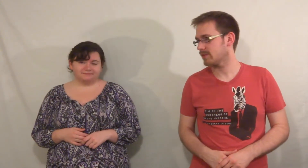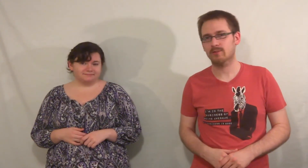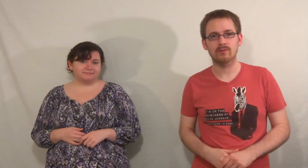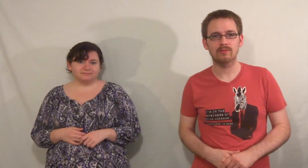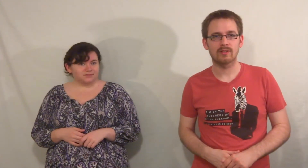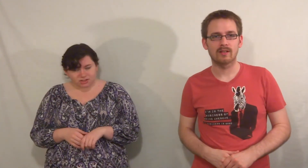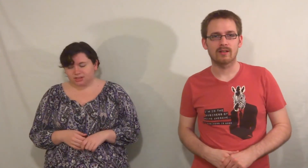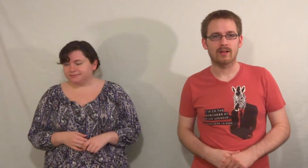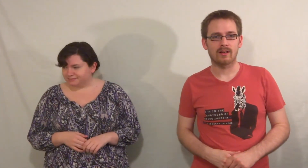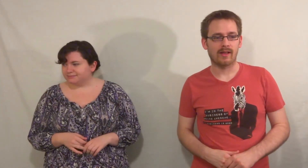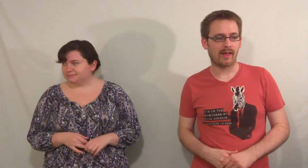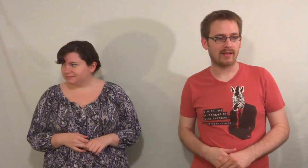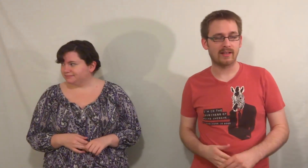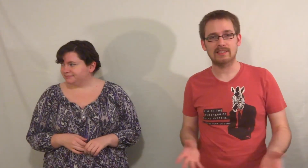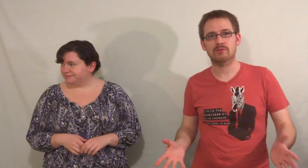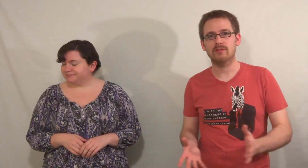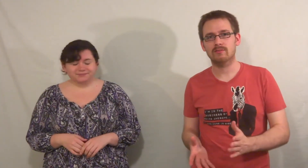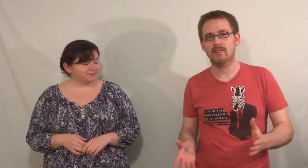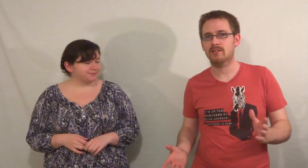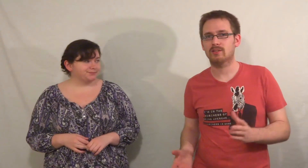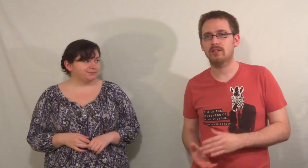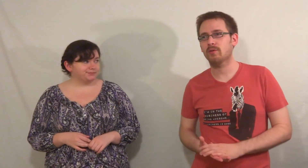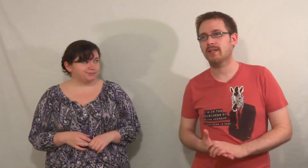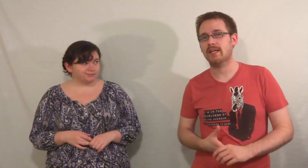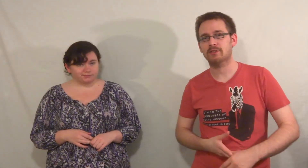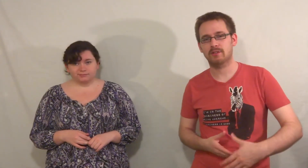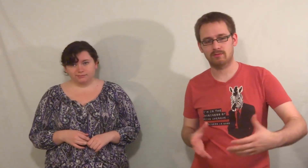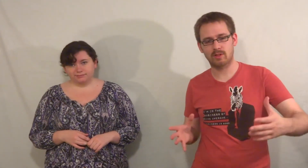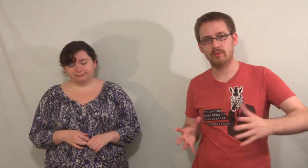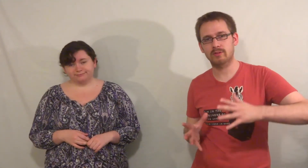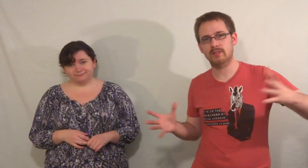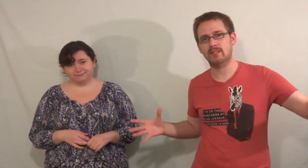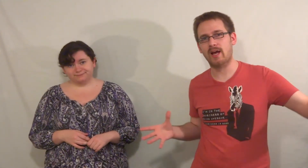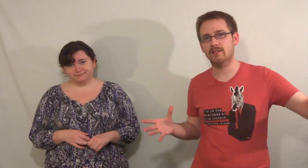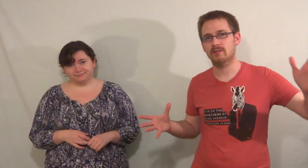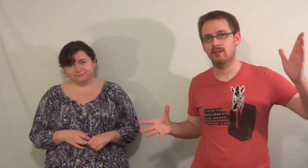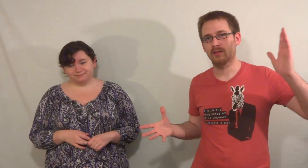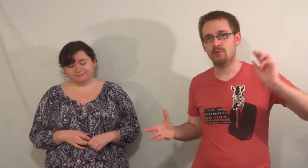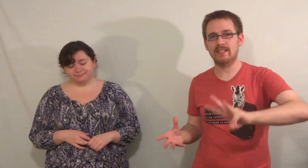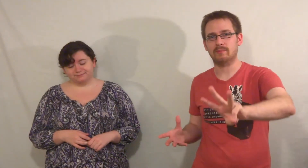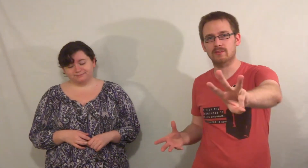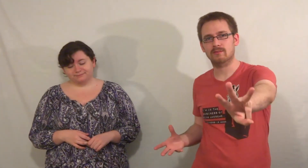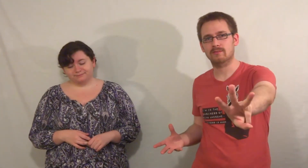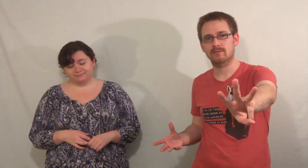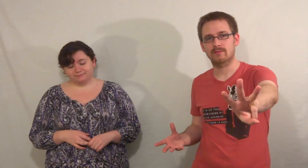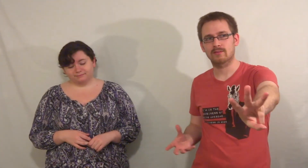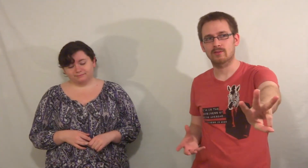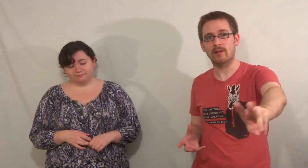That's cool. Sure. And in its history, its genome has actually doubled in size three times. So that